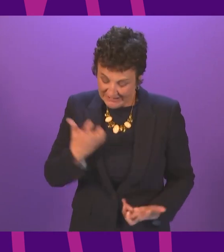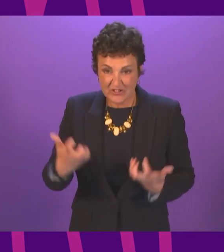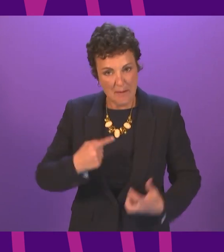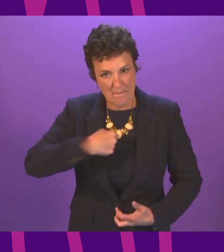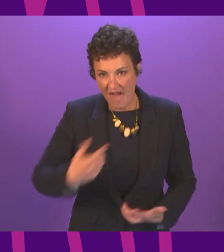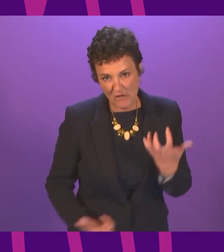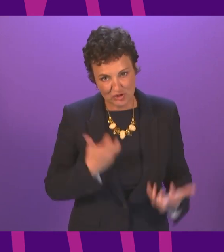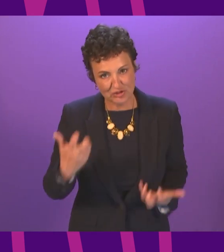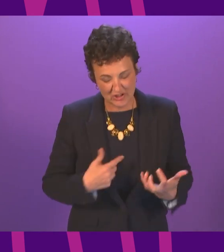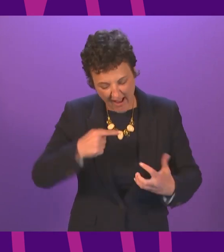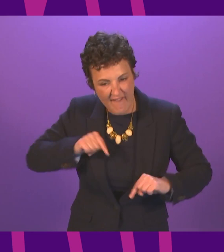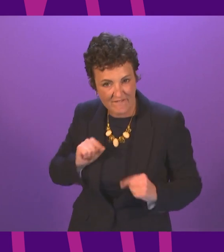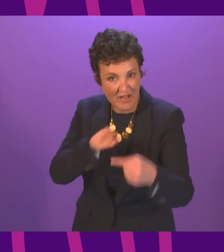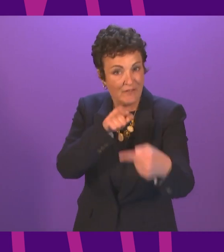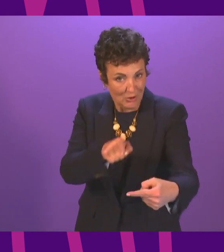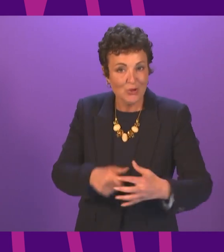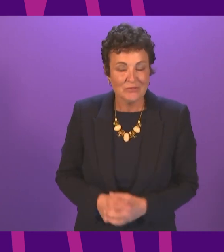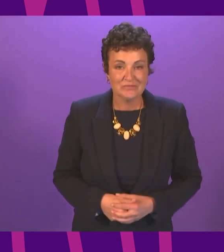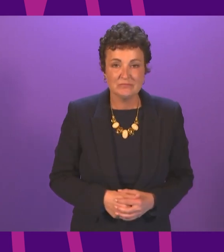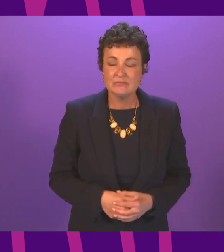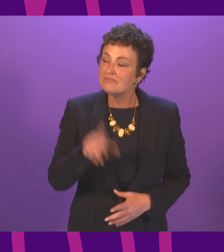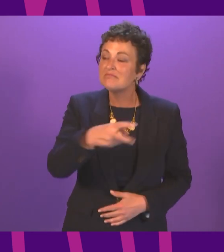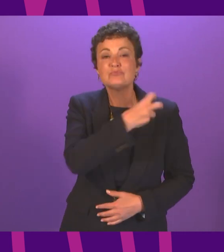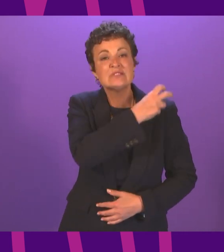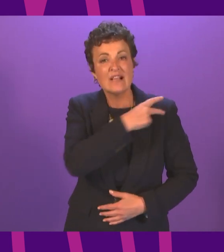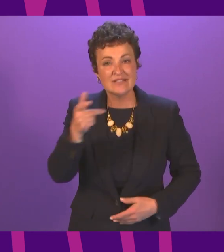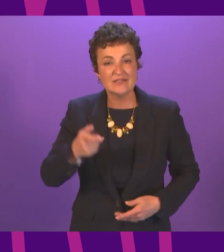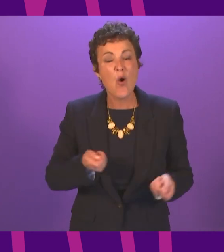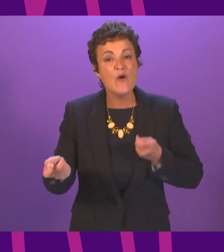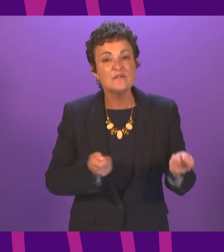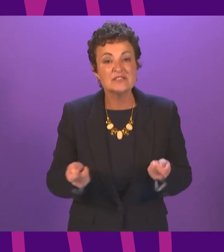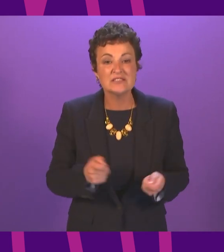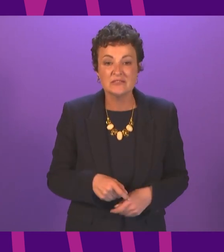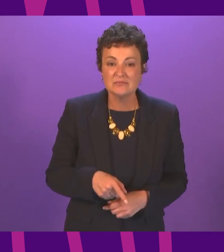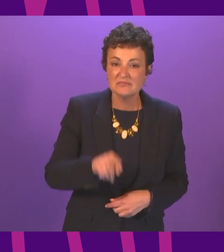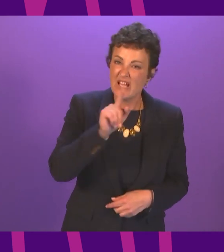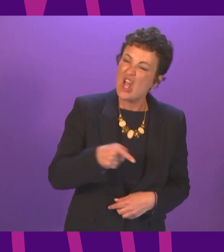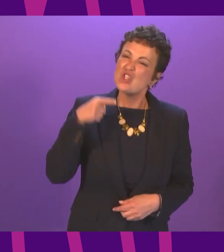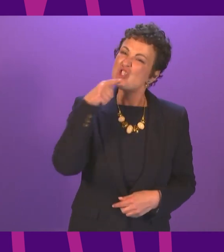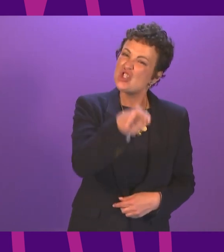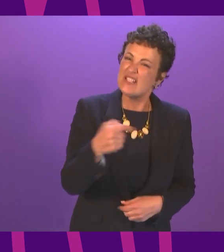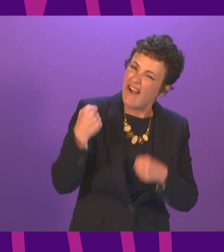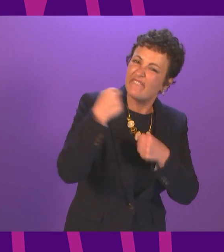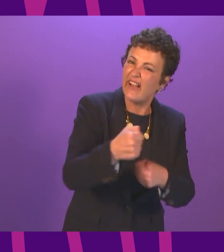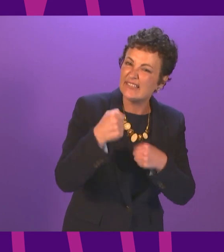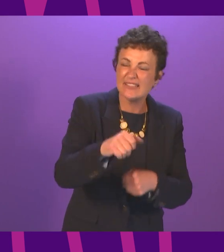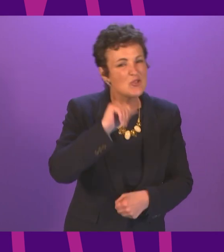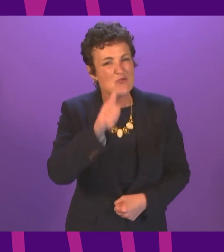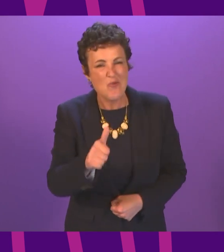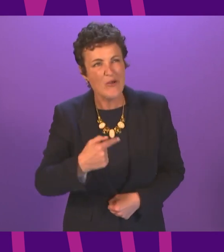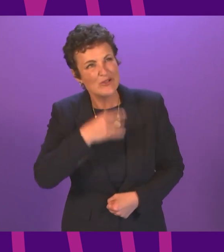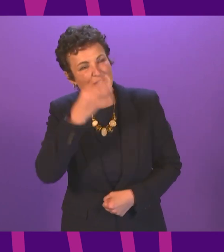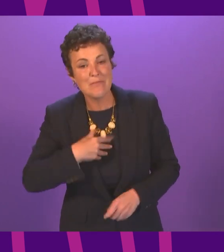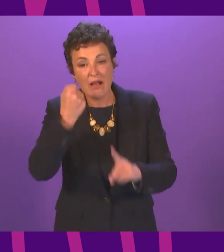nothing about us without us presiding officer she's a fighter was not just the slogan of my campaign it's the story of my life